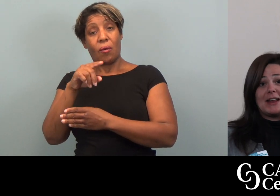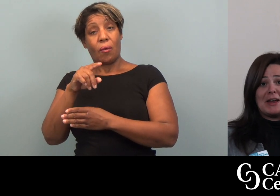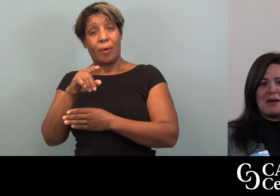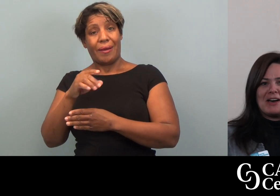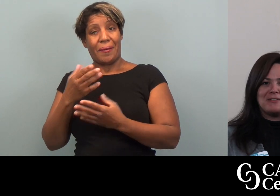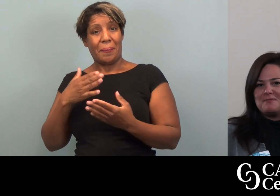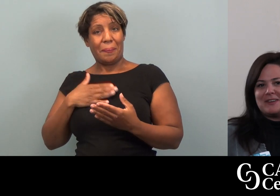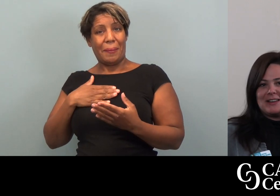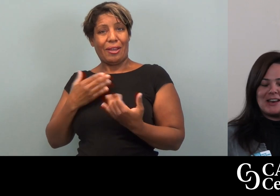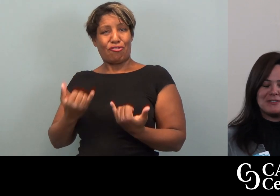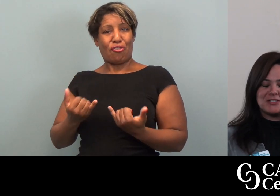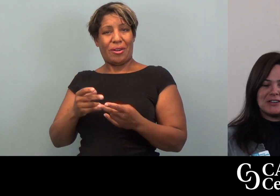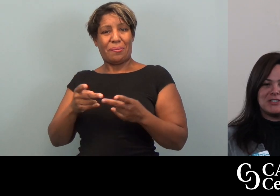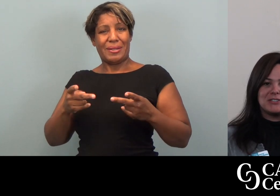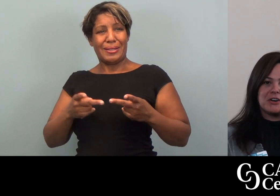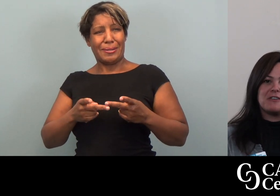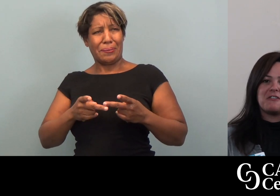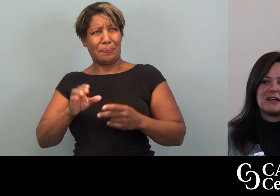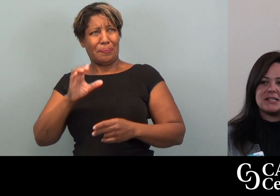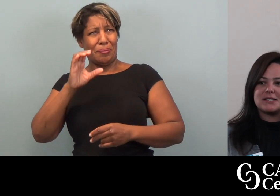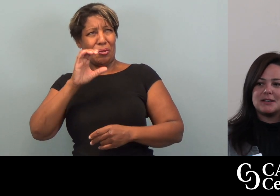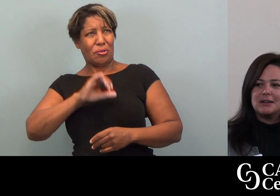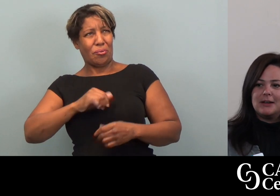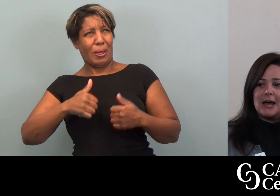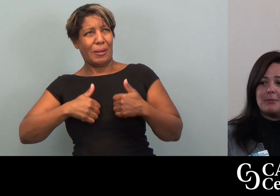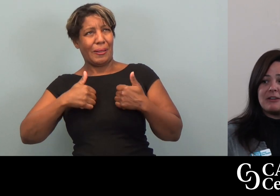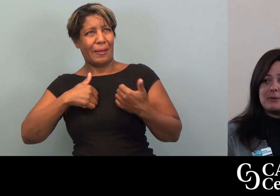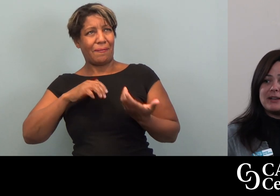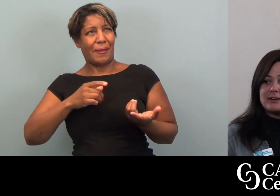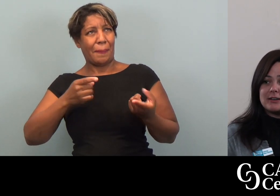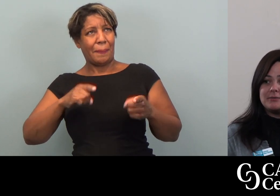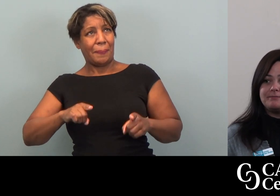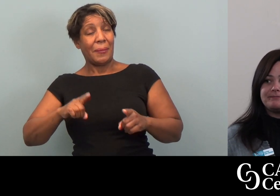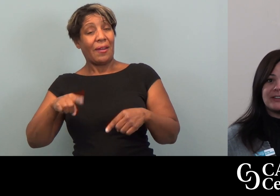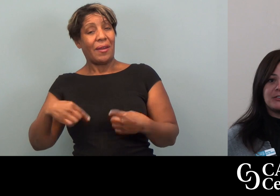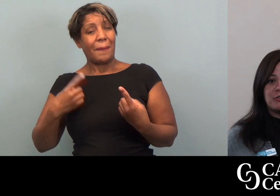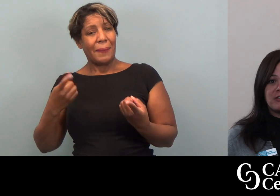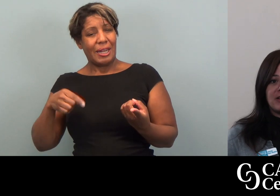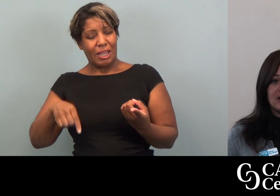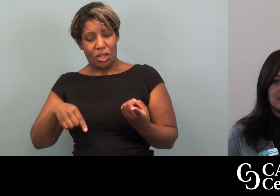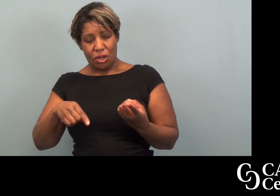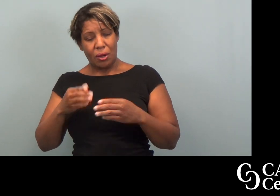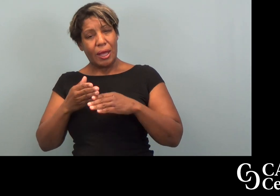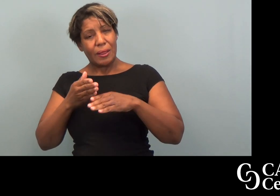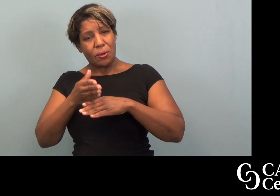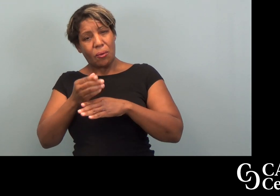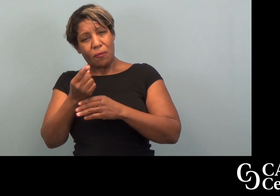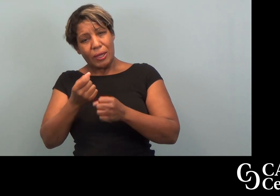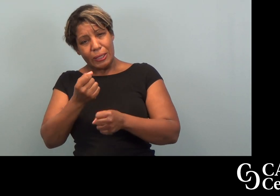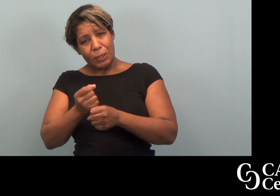position that I now have in kind of a strange turn of events. And I've been here a little over a year.